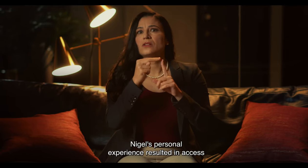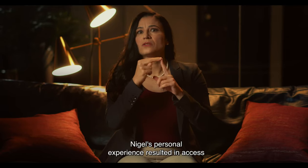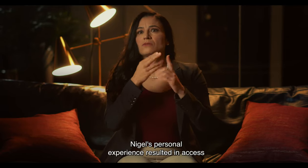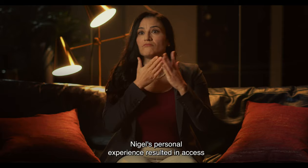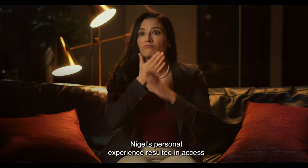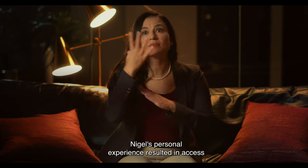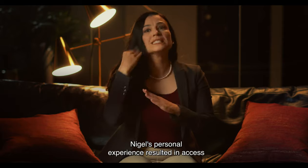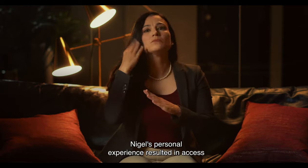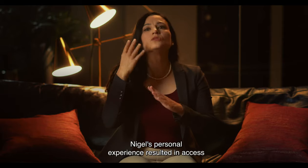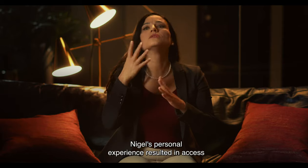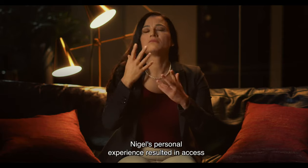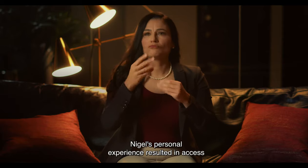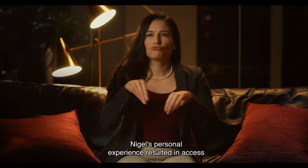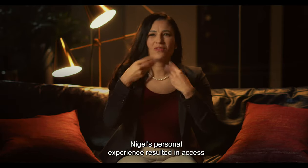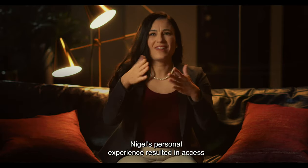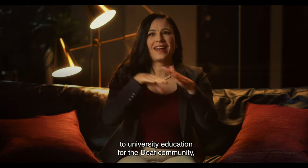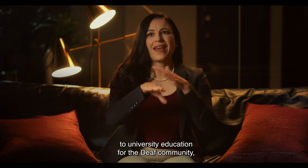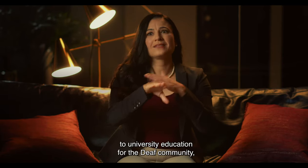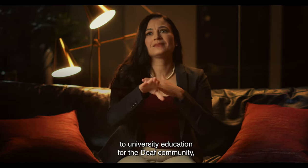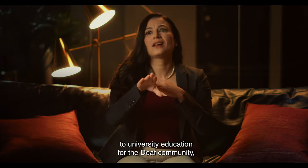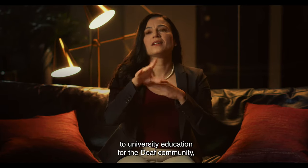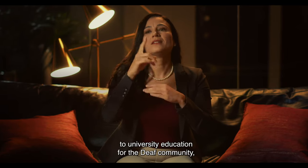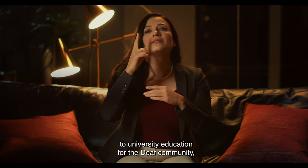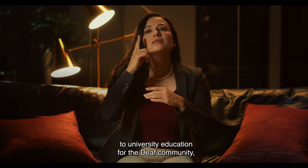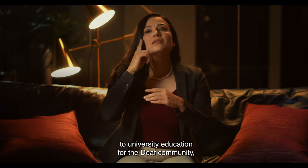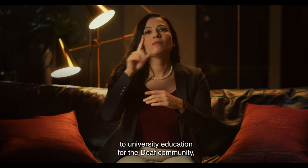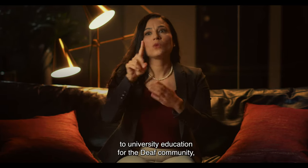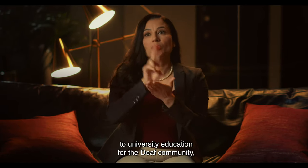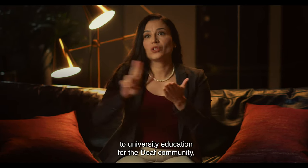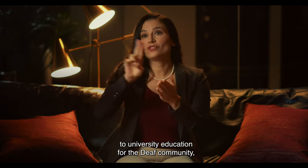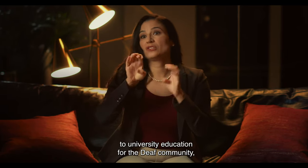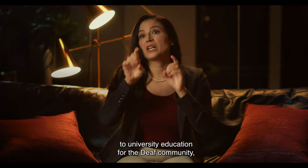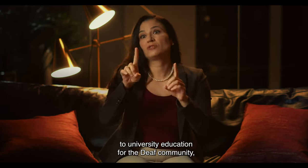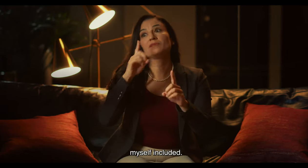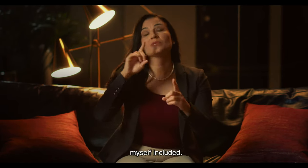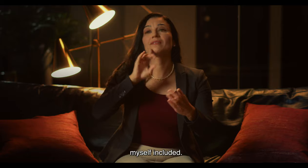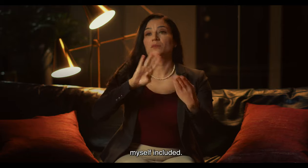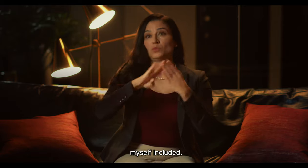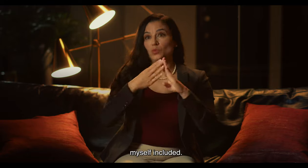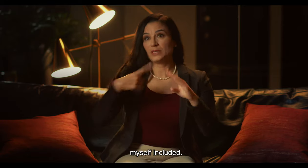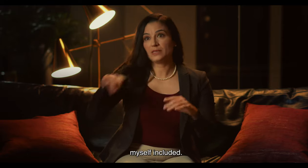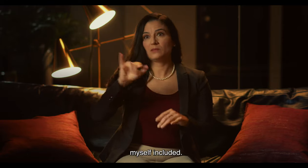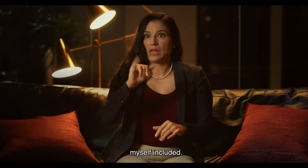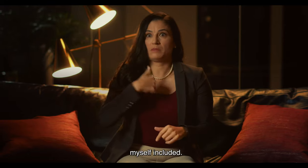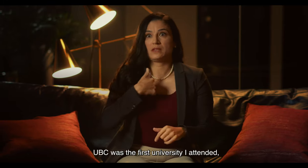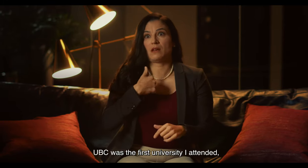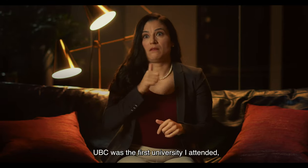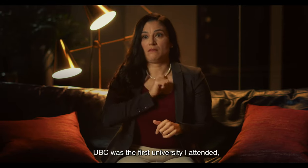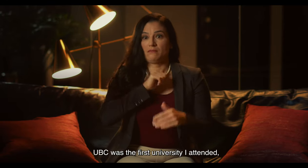Nigel's personal experience resulted in access to university education for the deaf community, myself included.